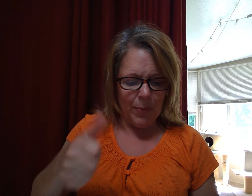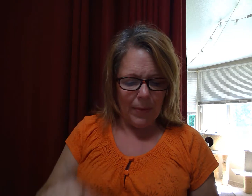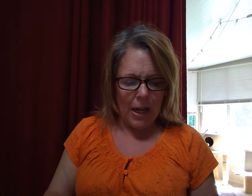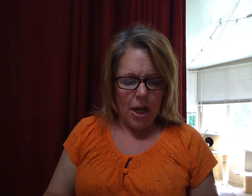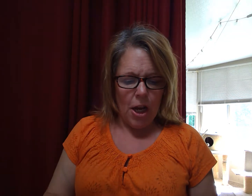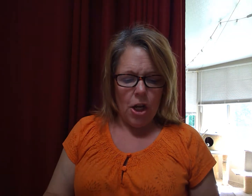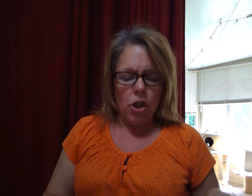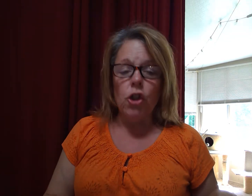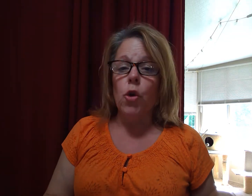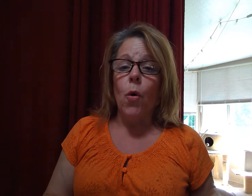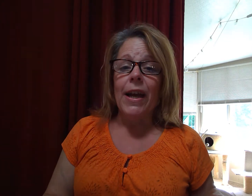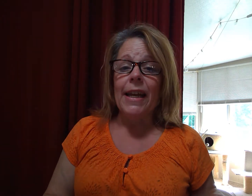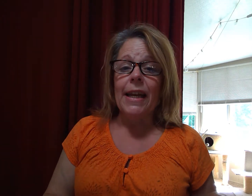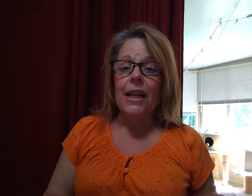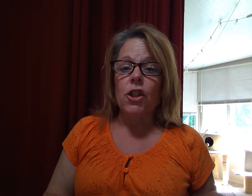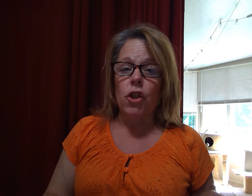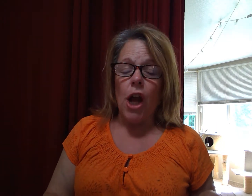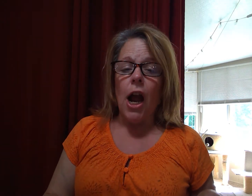Joy jar.